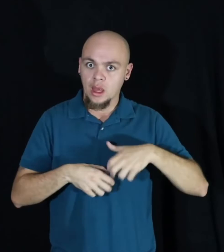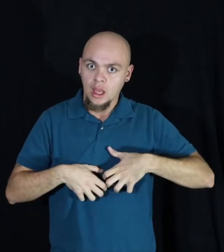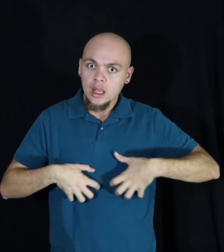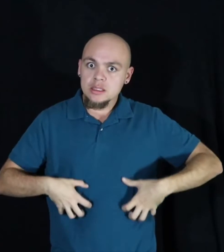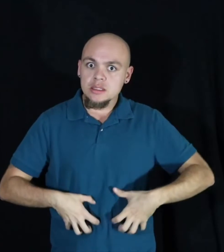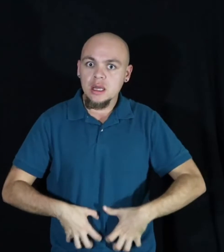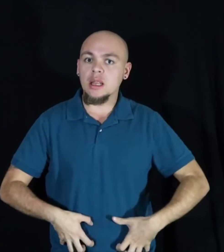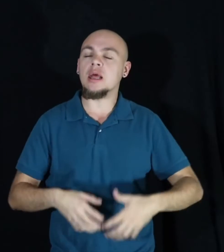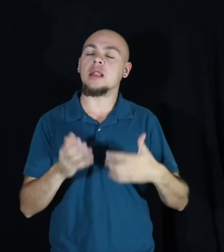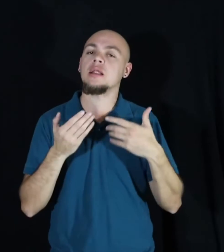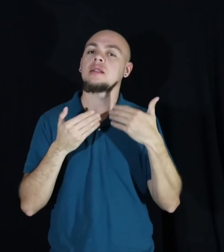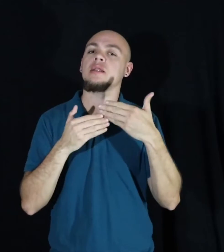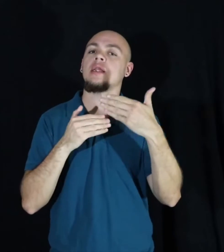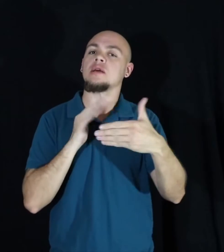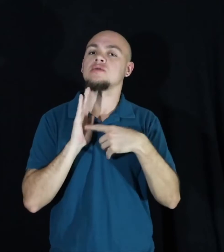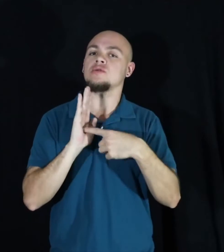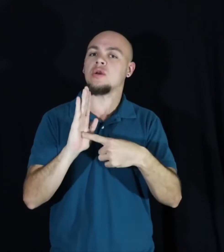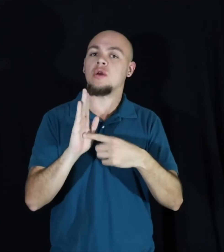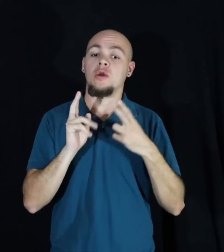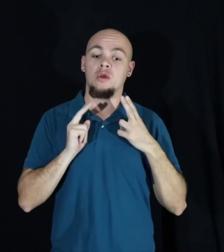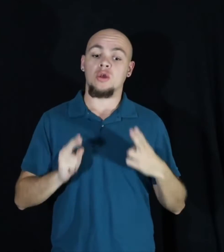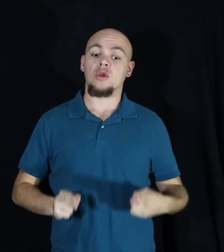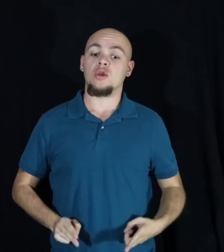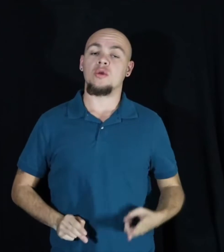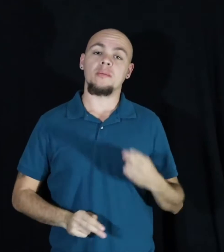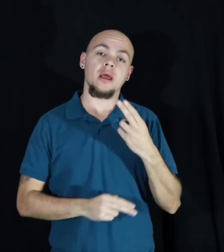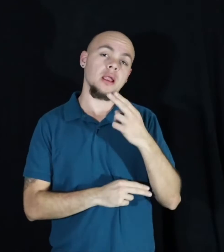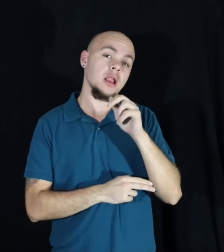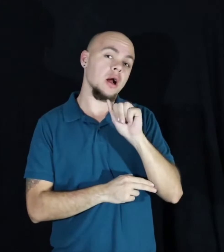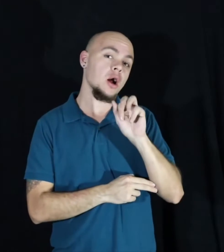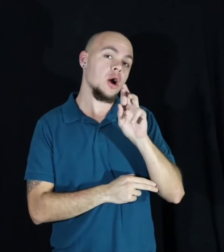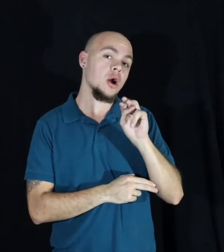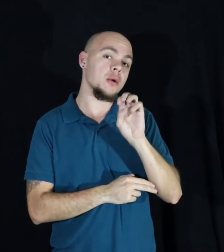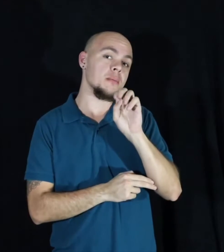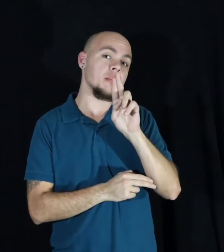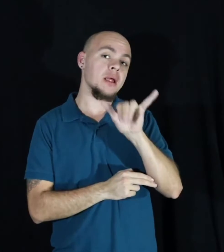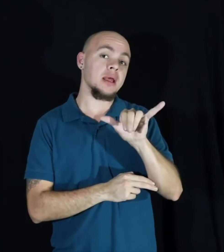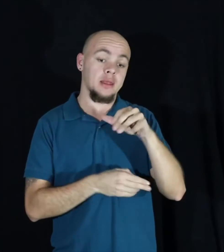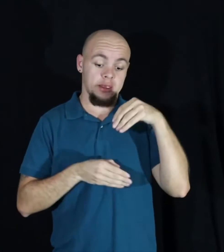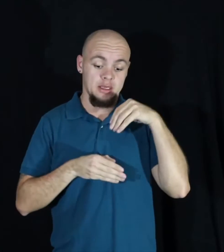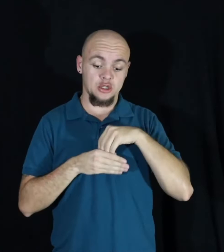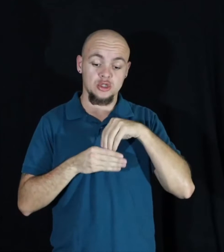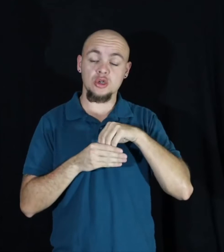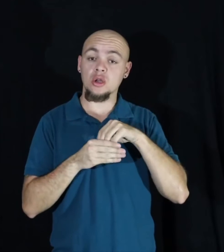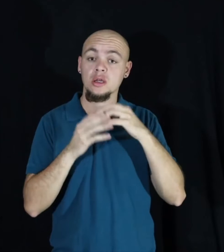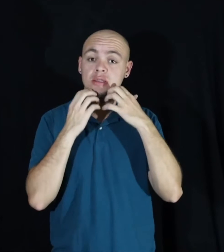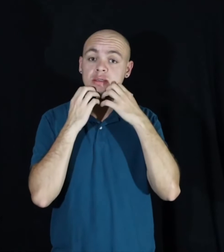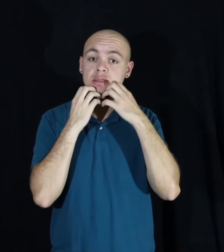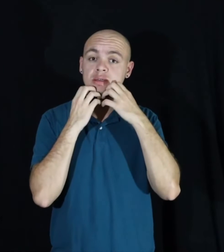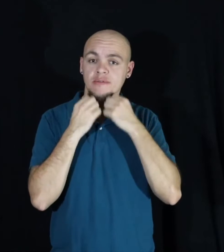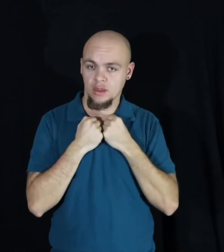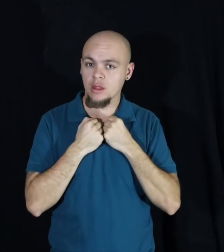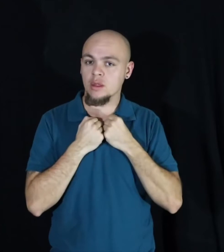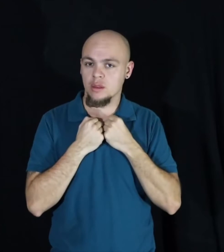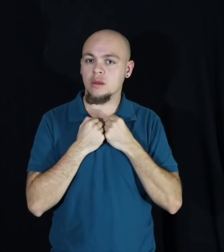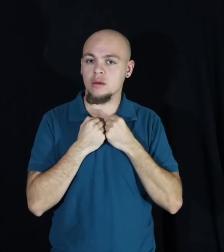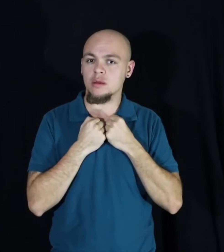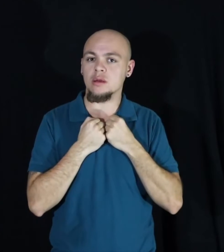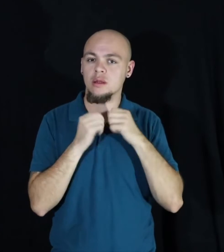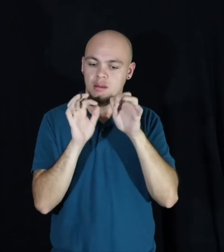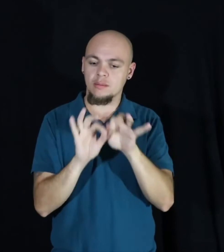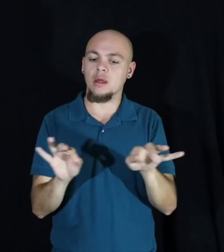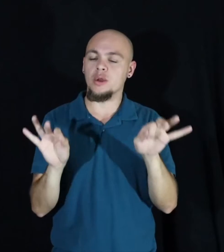Next I'd like to show you a piece, Human Harmony, which talks about how our internal selves can be valued and how they do matter.